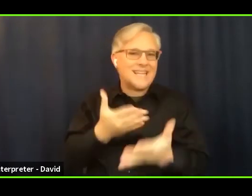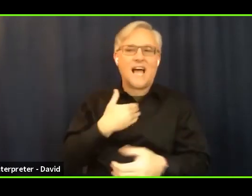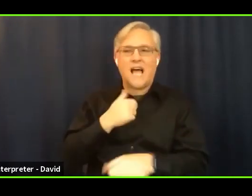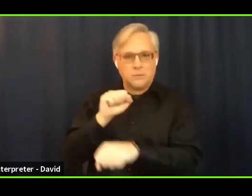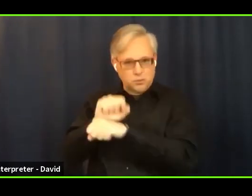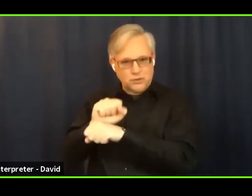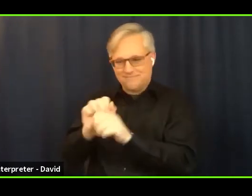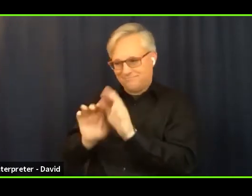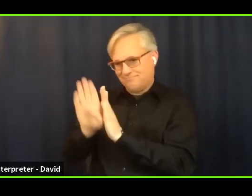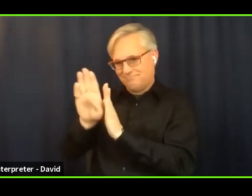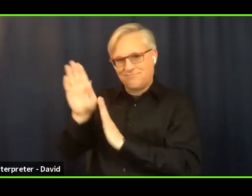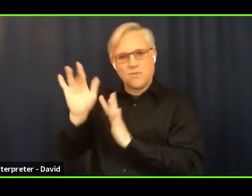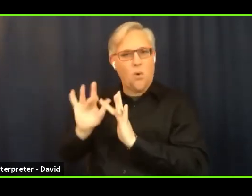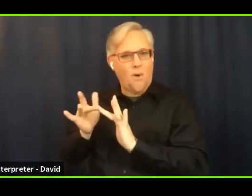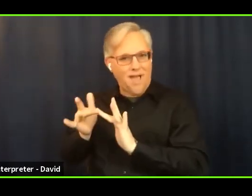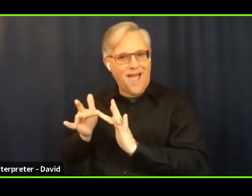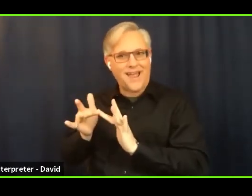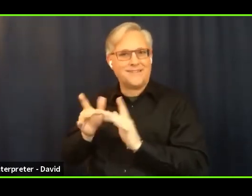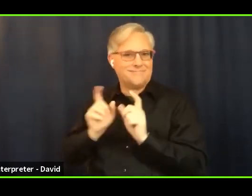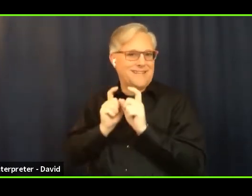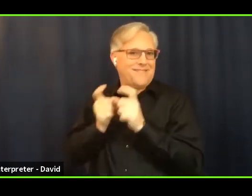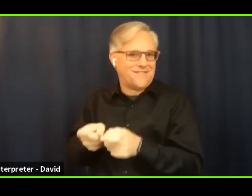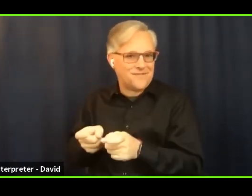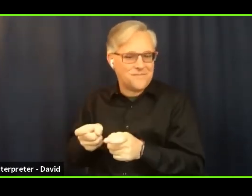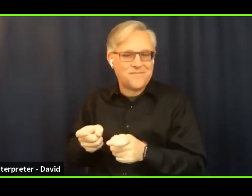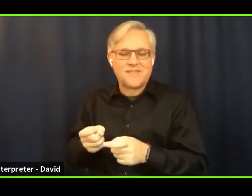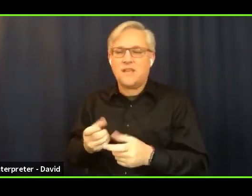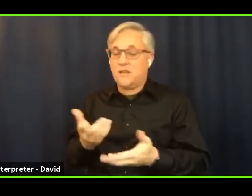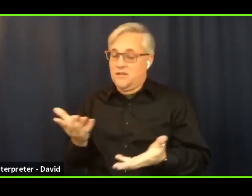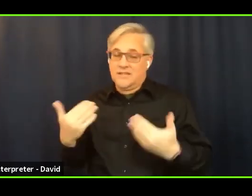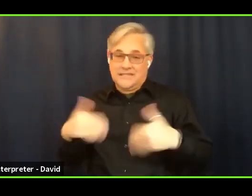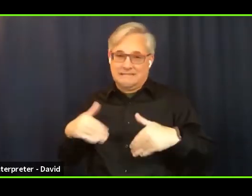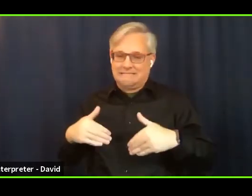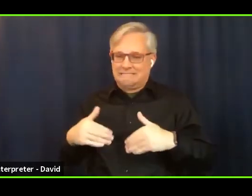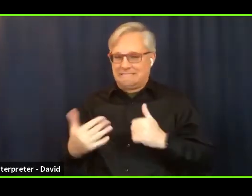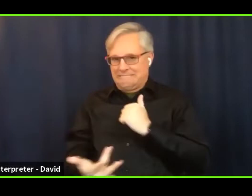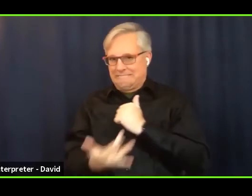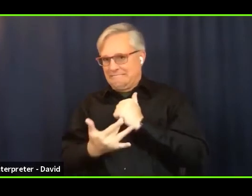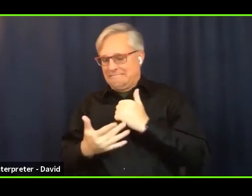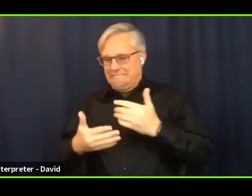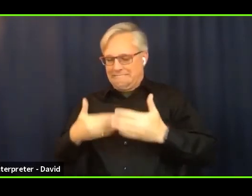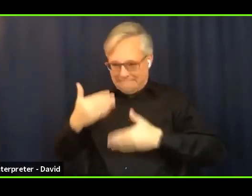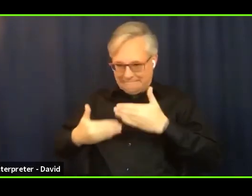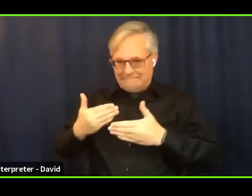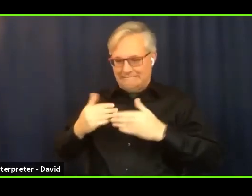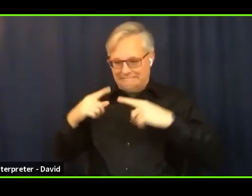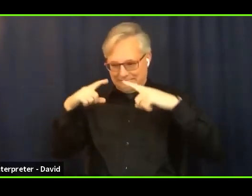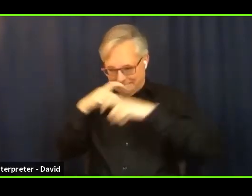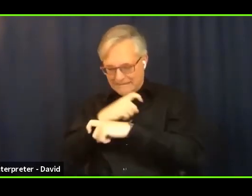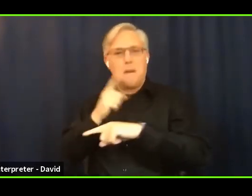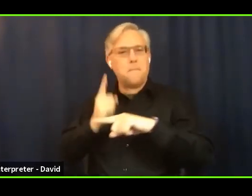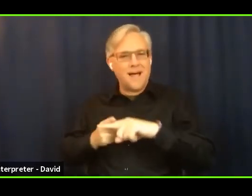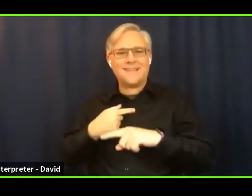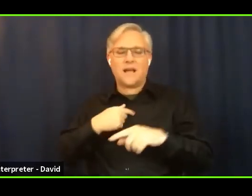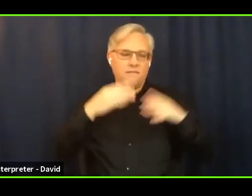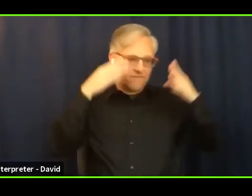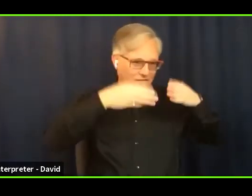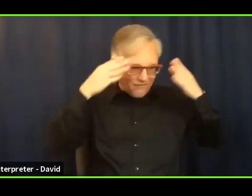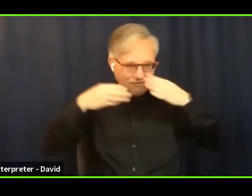There's been just a lot of, there are a lot of parts to it and I've had a lot of other things I've been working on. So I want to, I